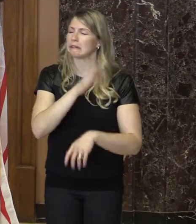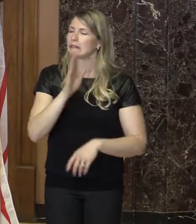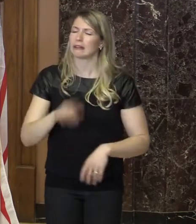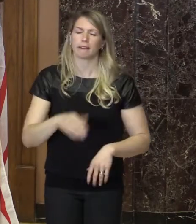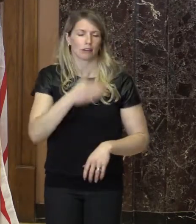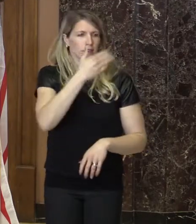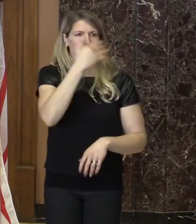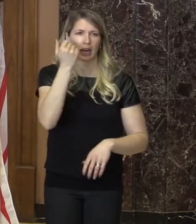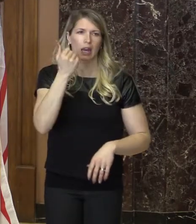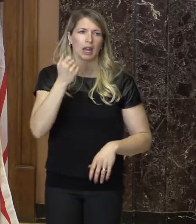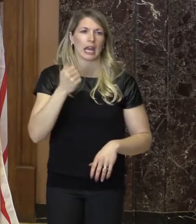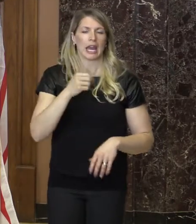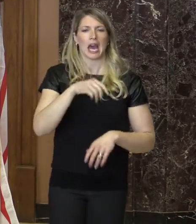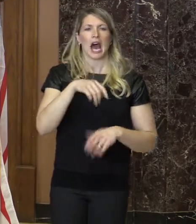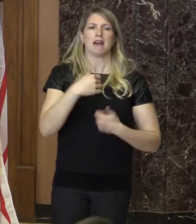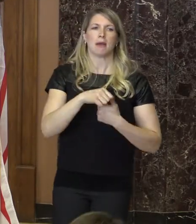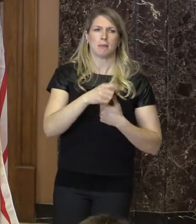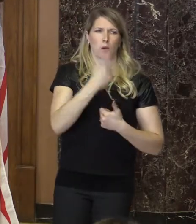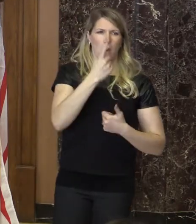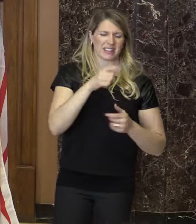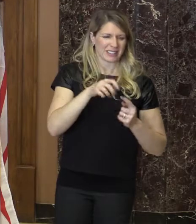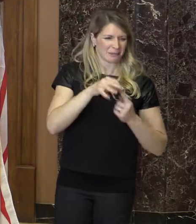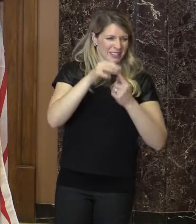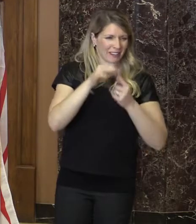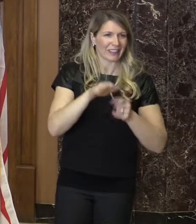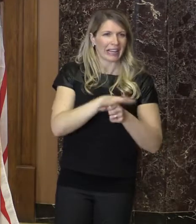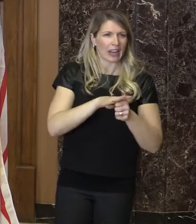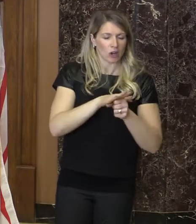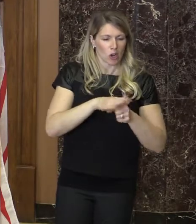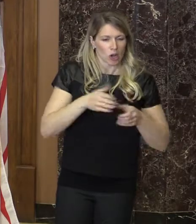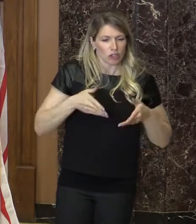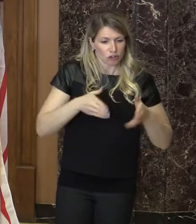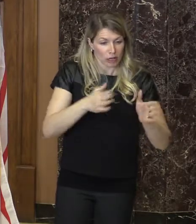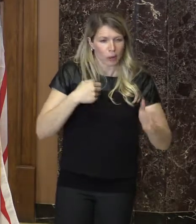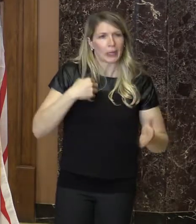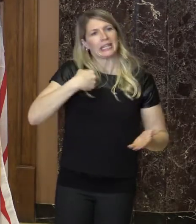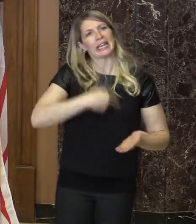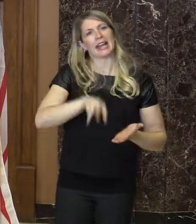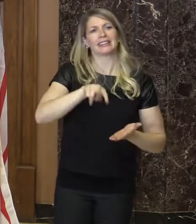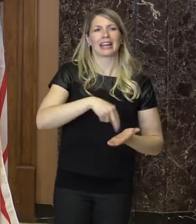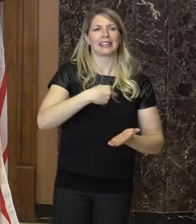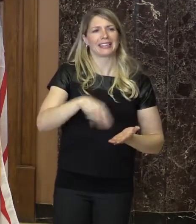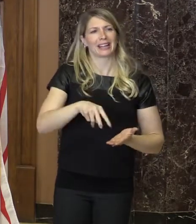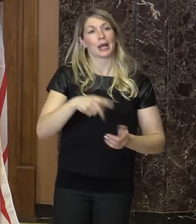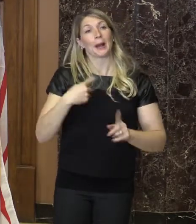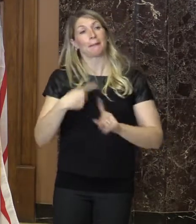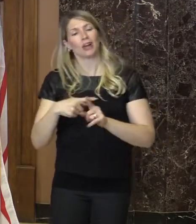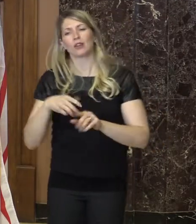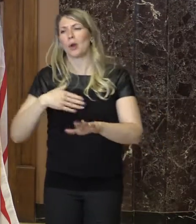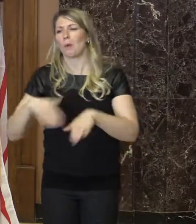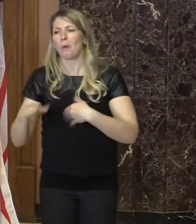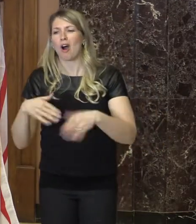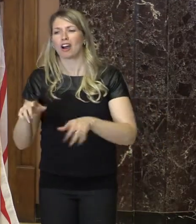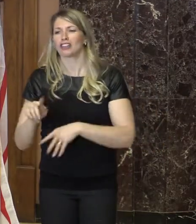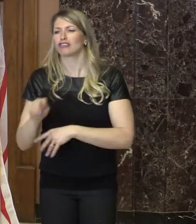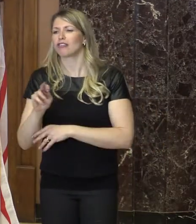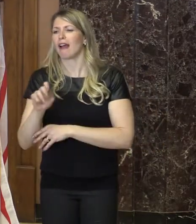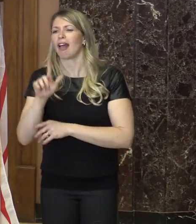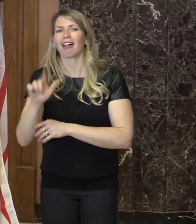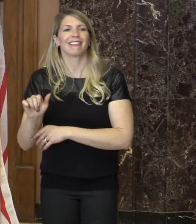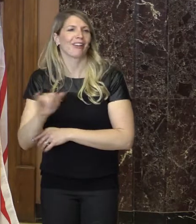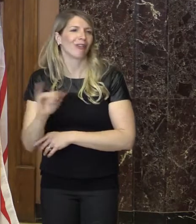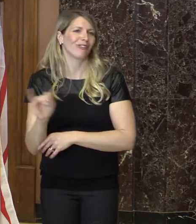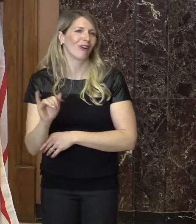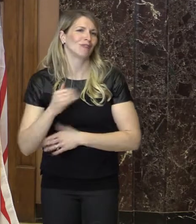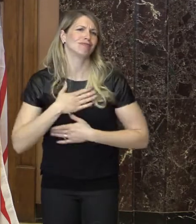of Vienna and we ran the trails of beautiful Austria. Being a part